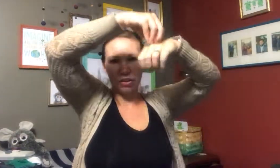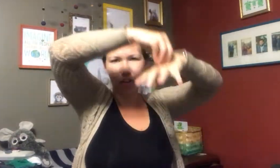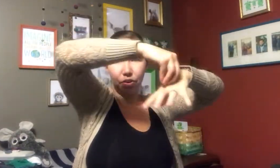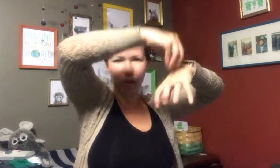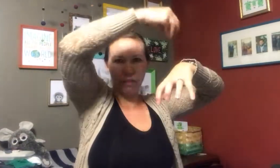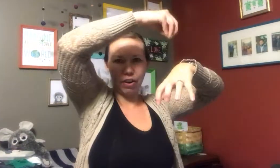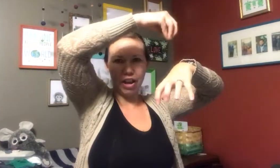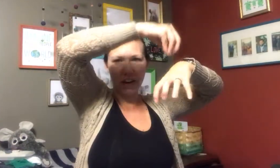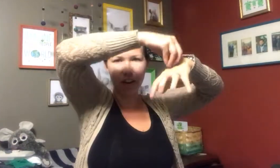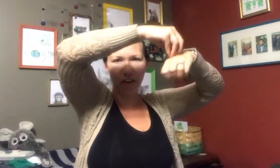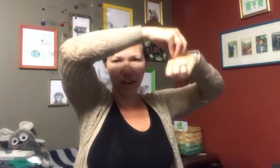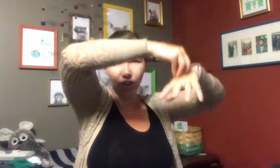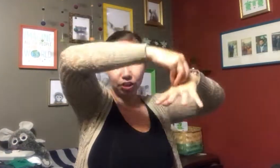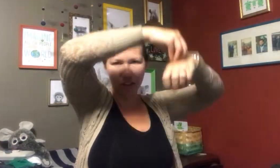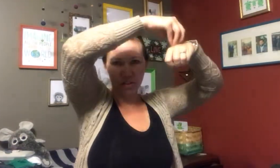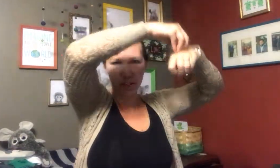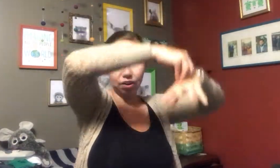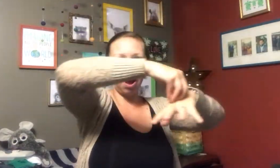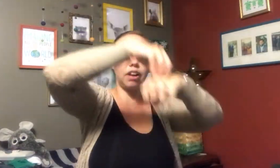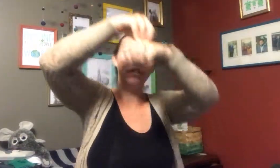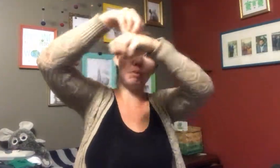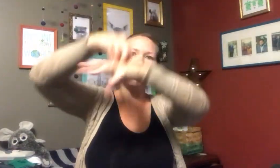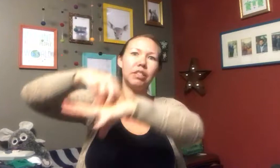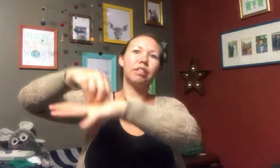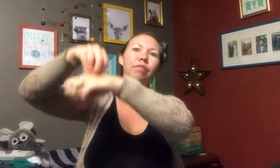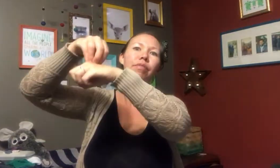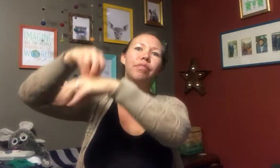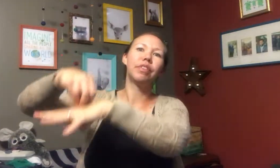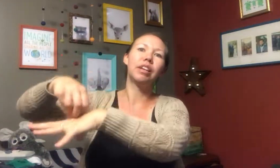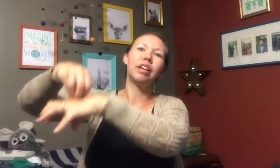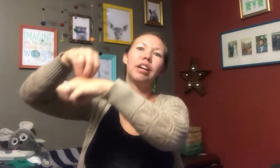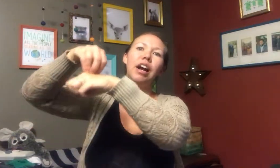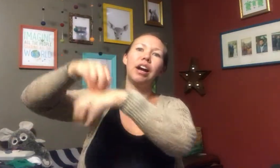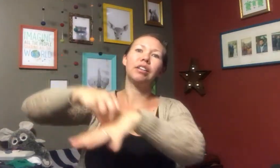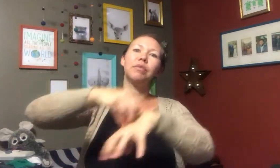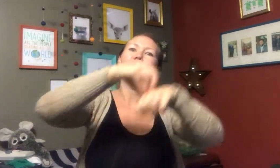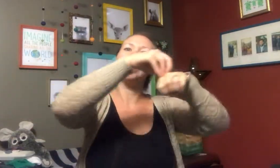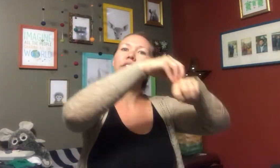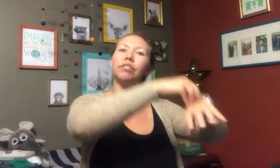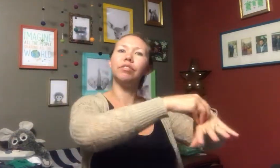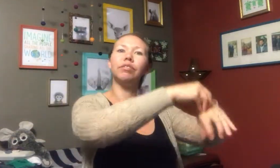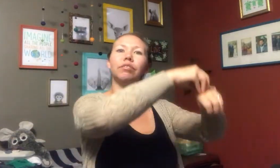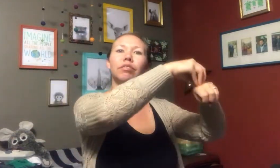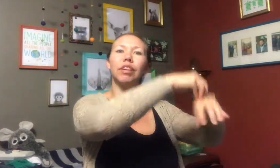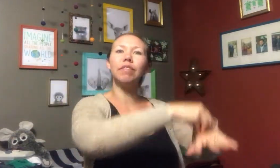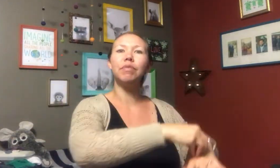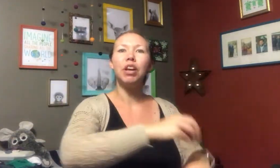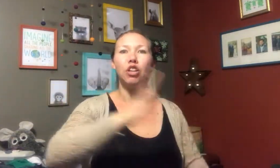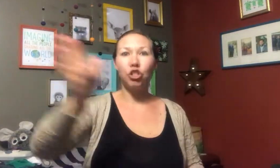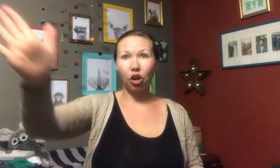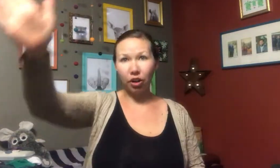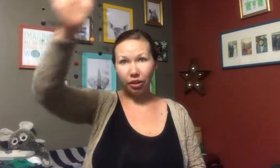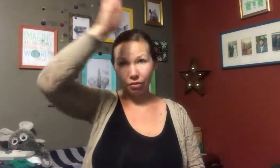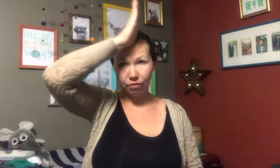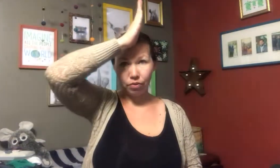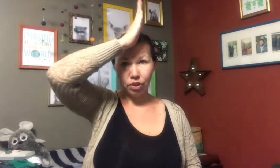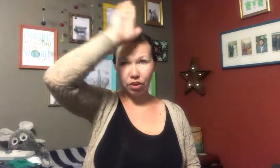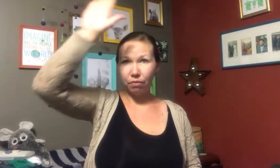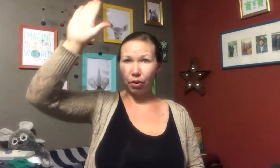So you have your head here and your tentacles here, octopus, octopus, okay. Shark, put